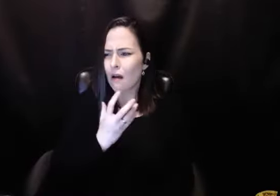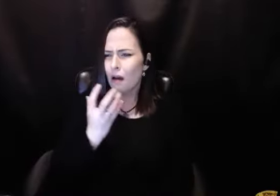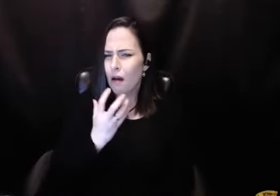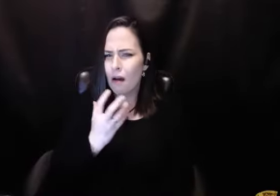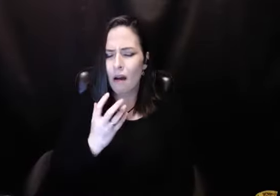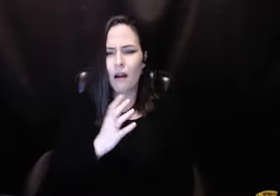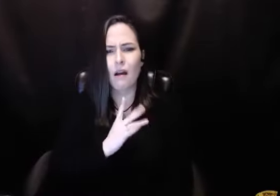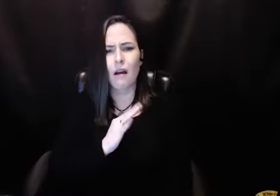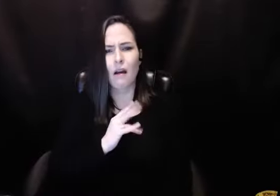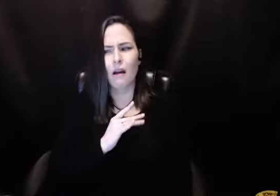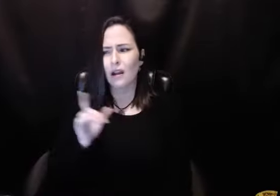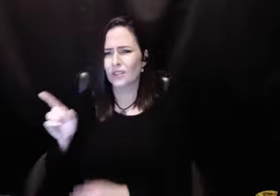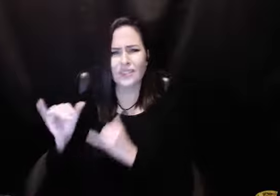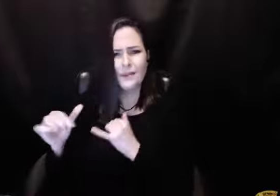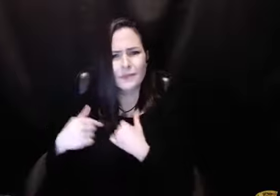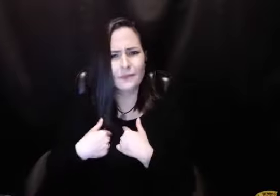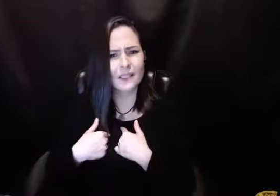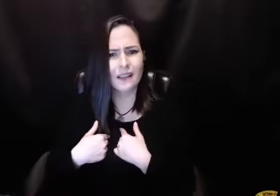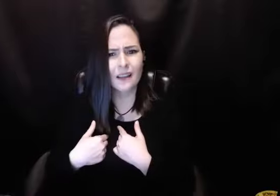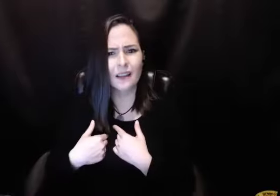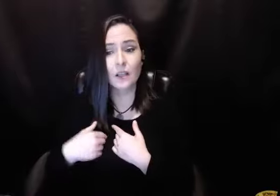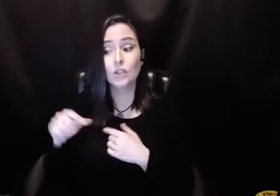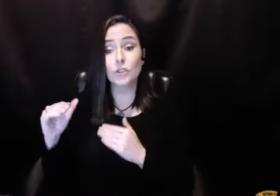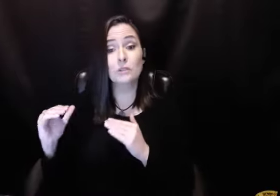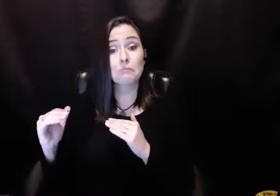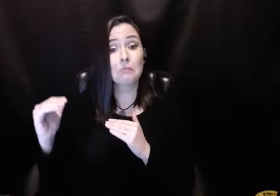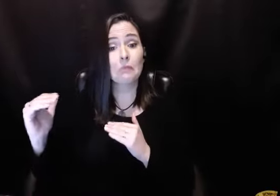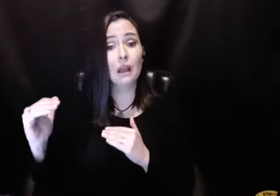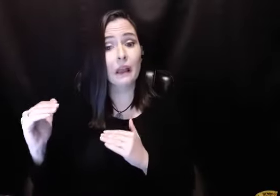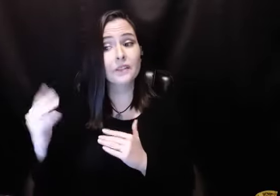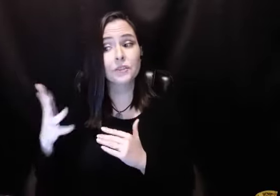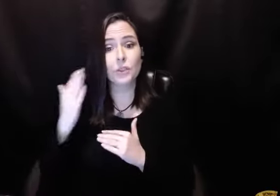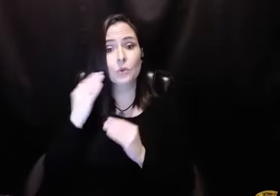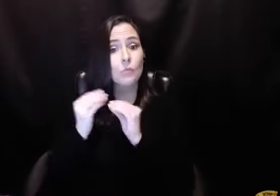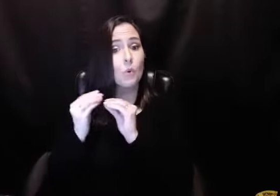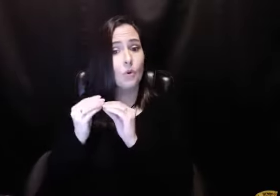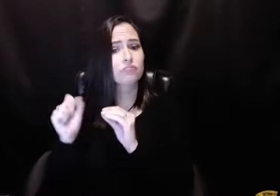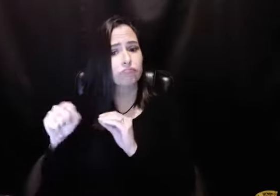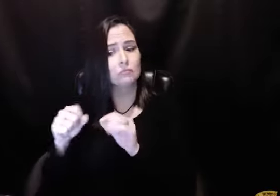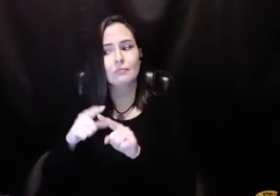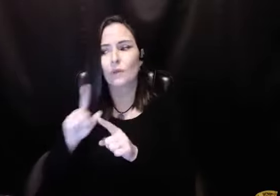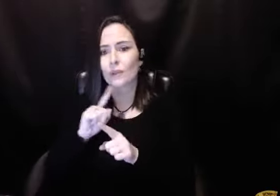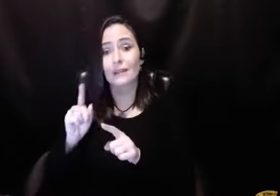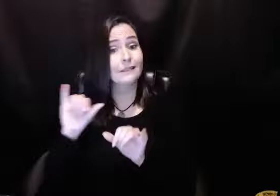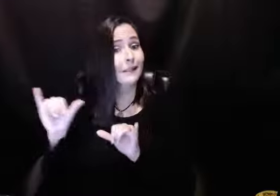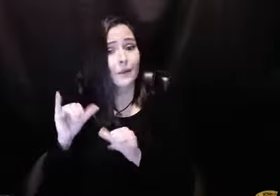It was one of the most beautiful moments ever because she's like me. We're in this together. She's ahead,